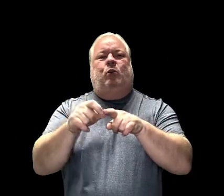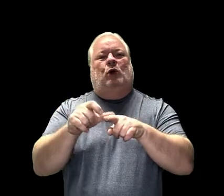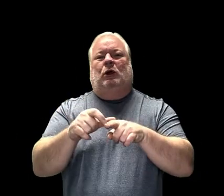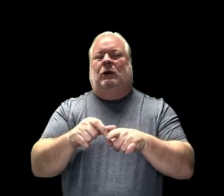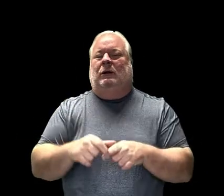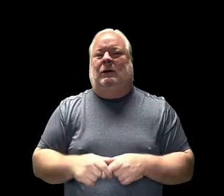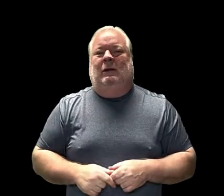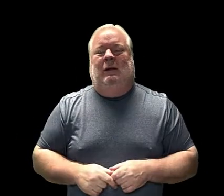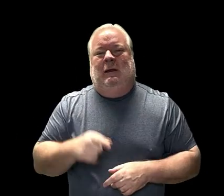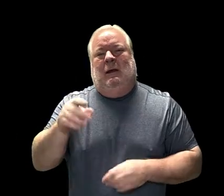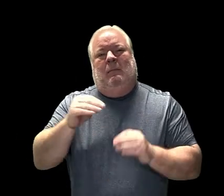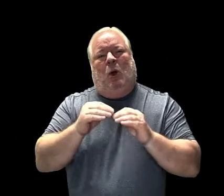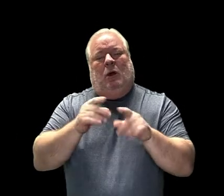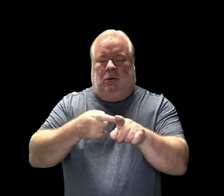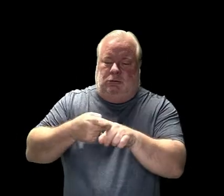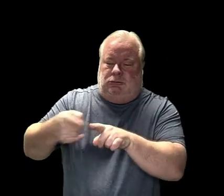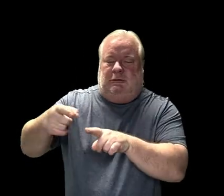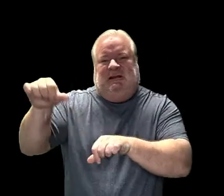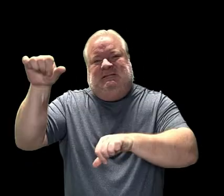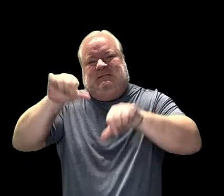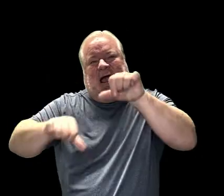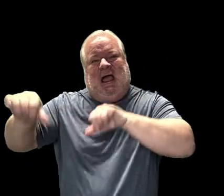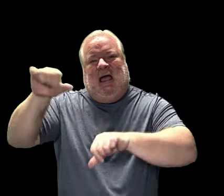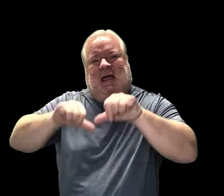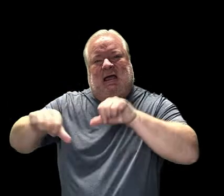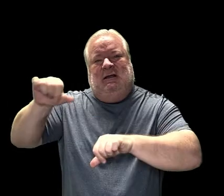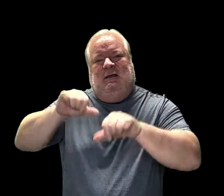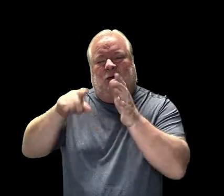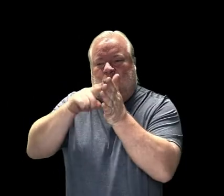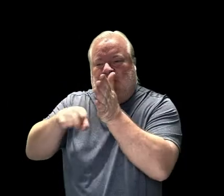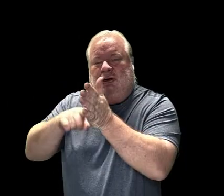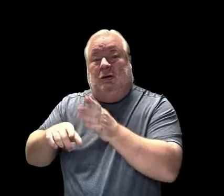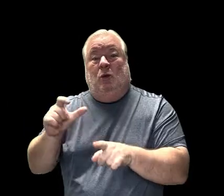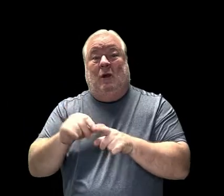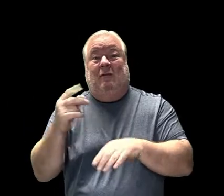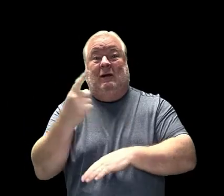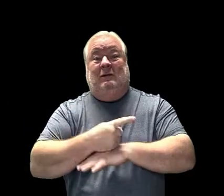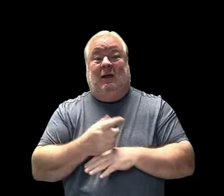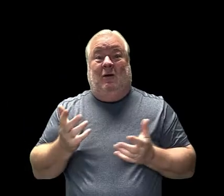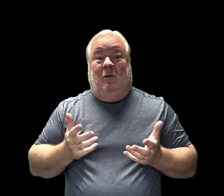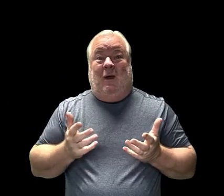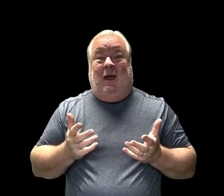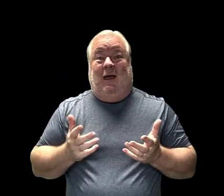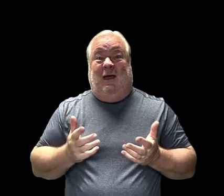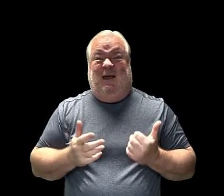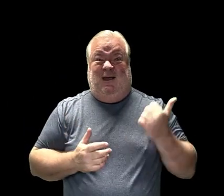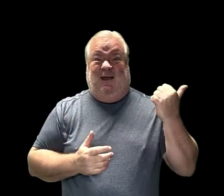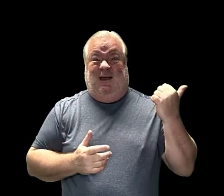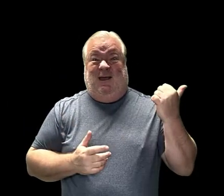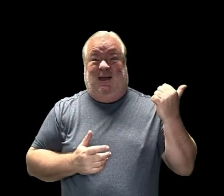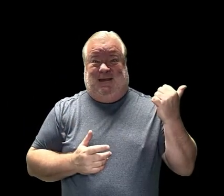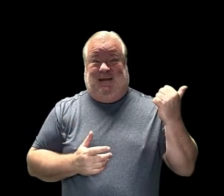It is a scientific word that I wanted to share with all of you. The word of the day is,